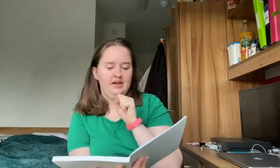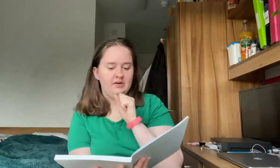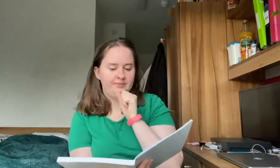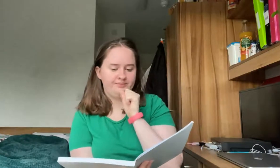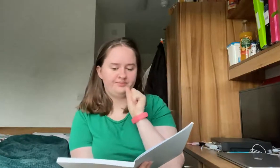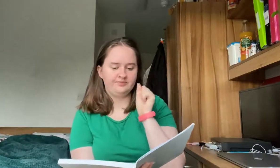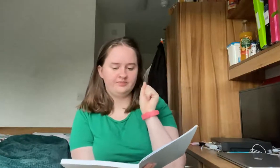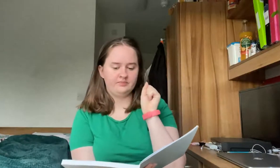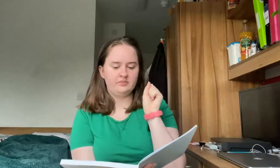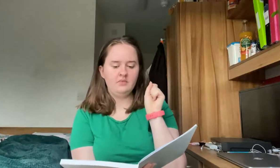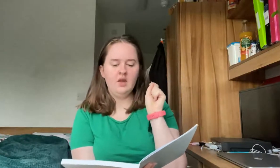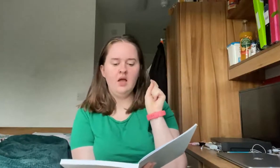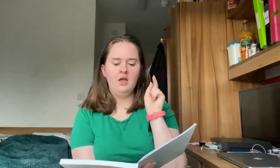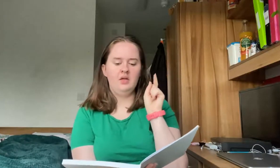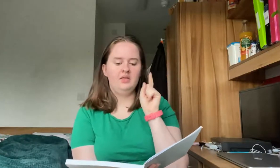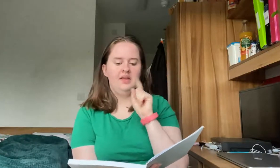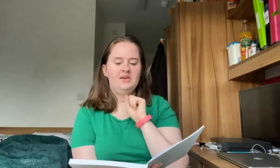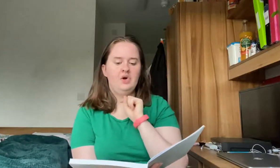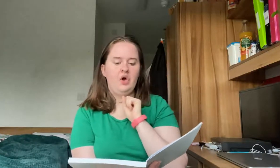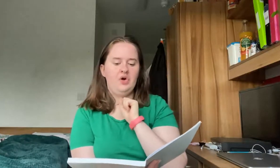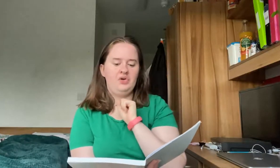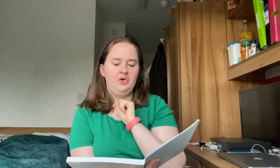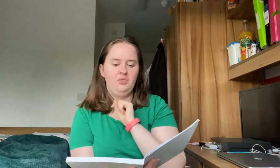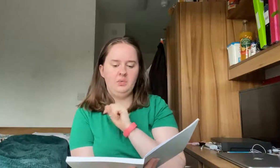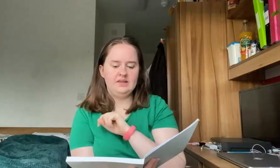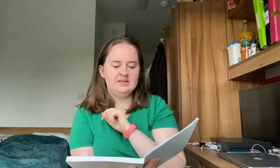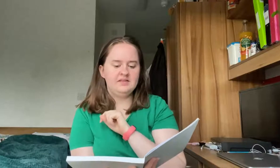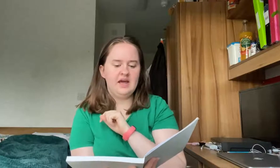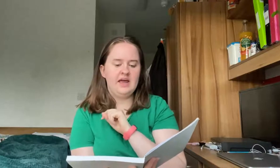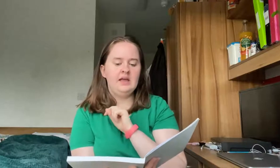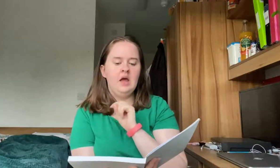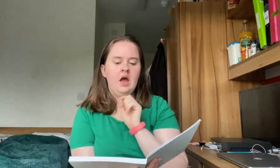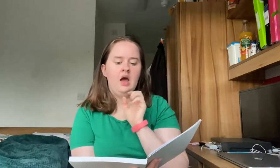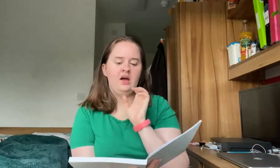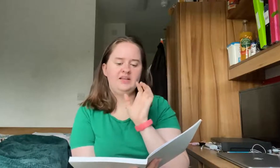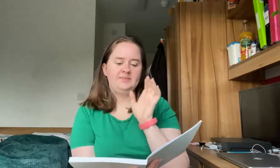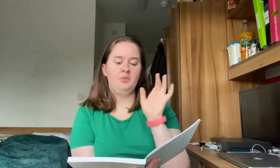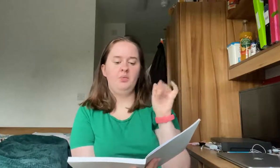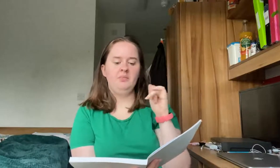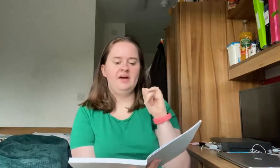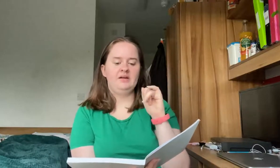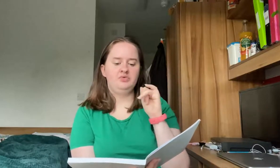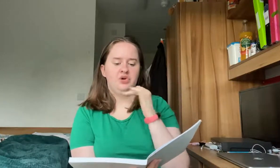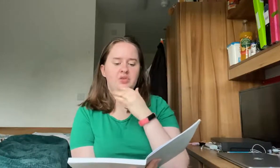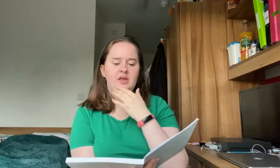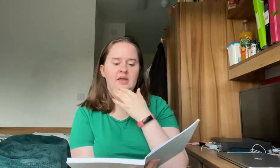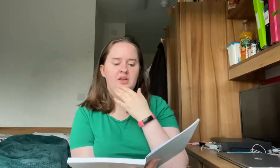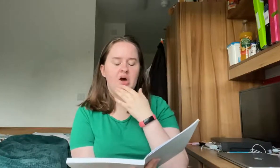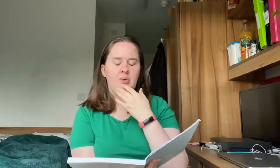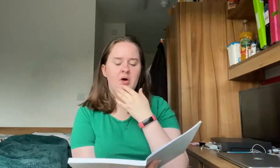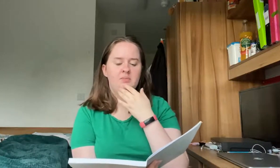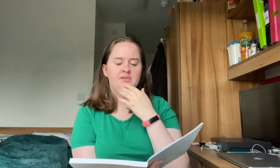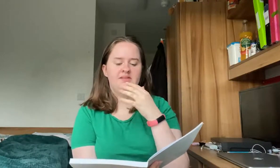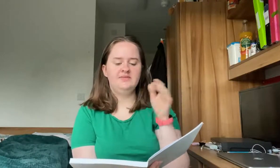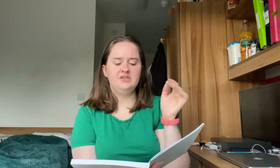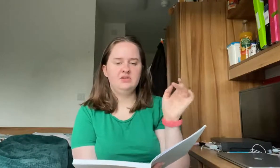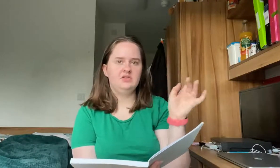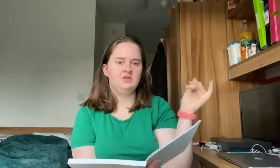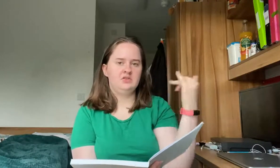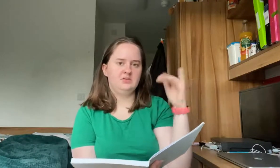then on Wednesday I spent £1 on a co-op dividend just